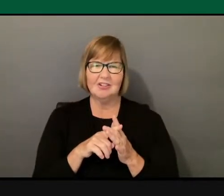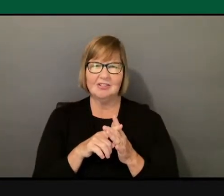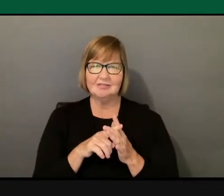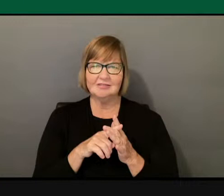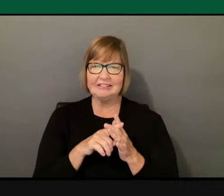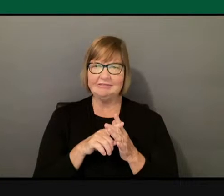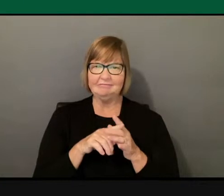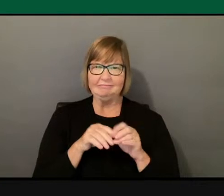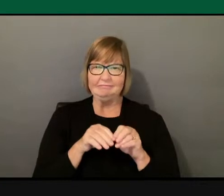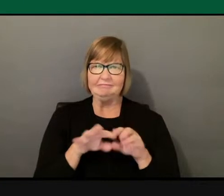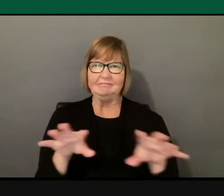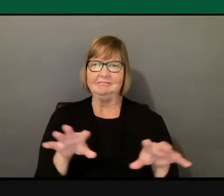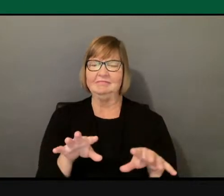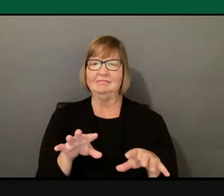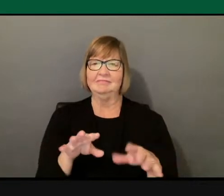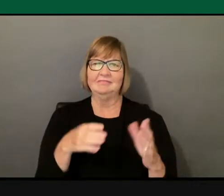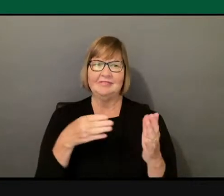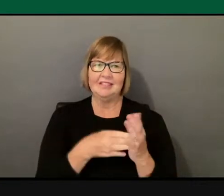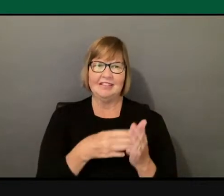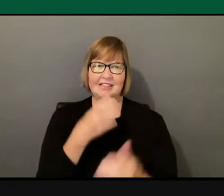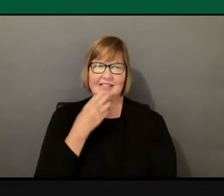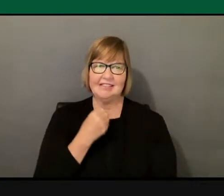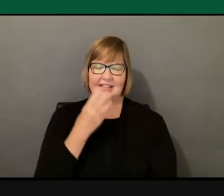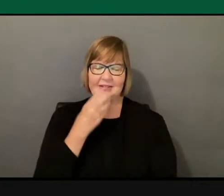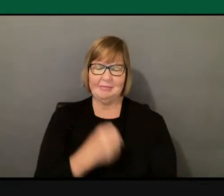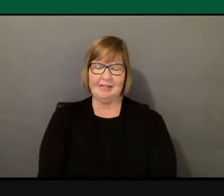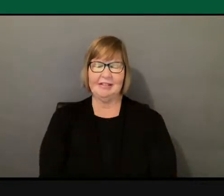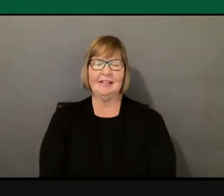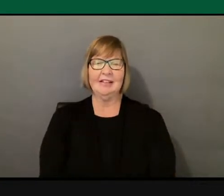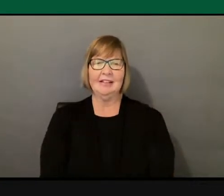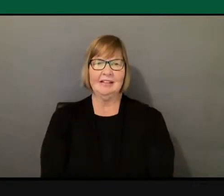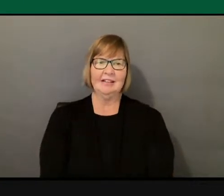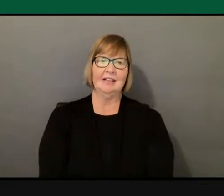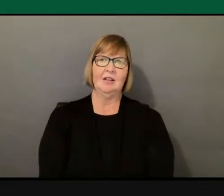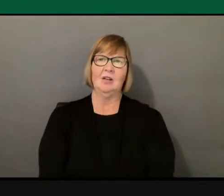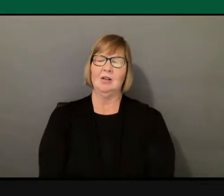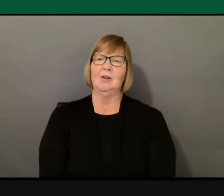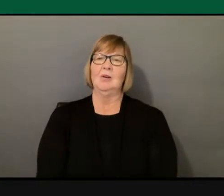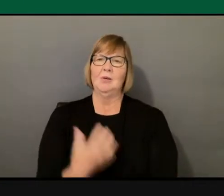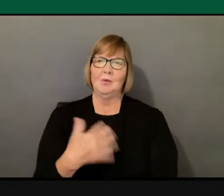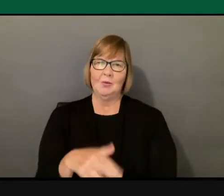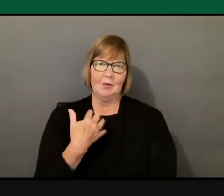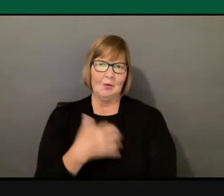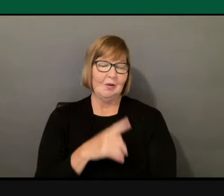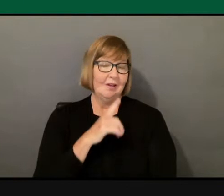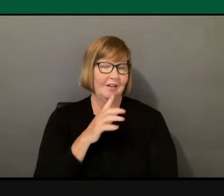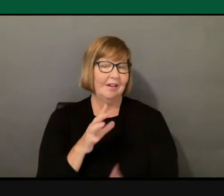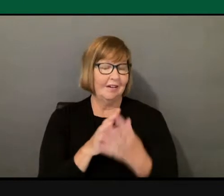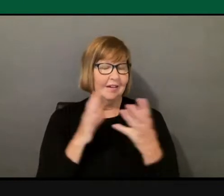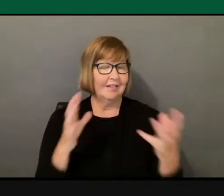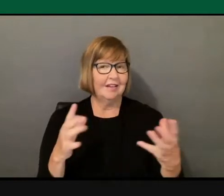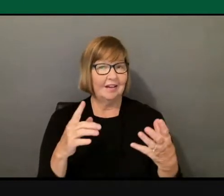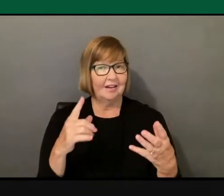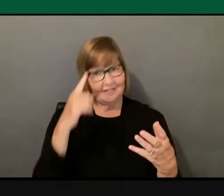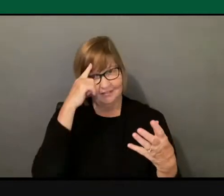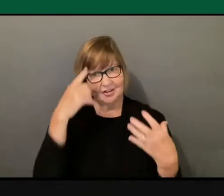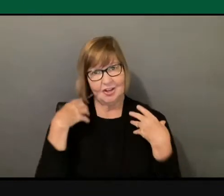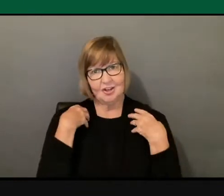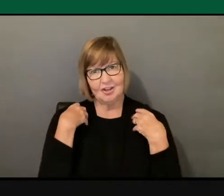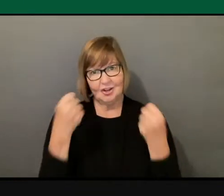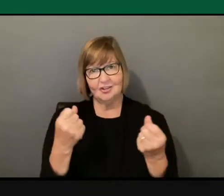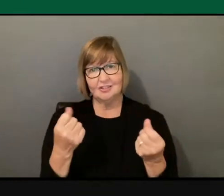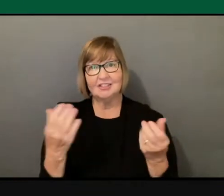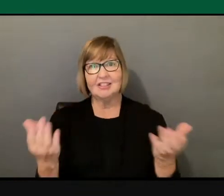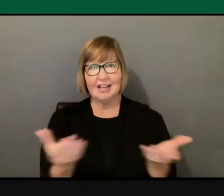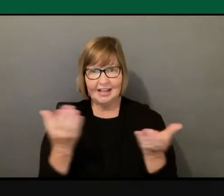I want to acknowledge the courage in this room. And I want to acknowledge the courage of corporations